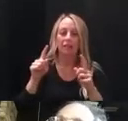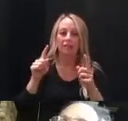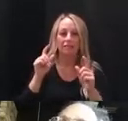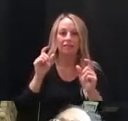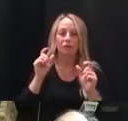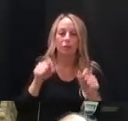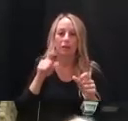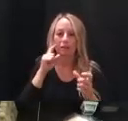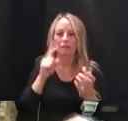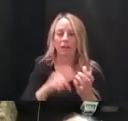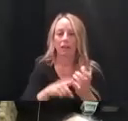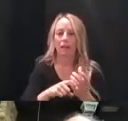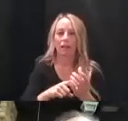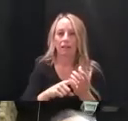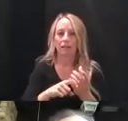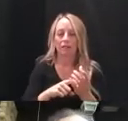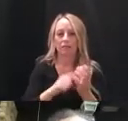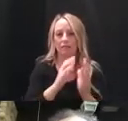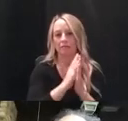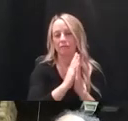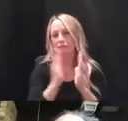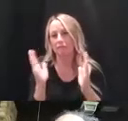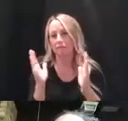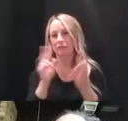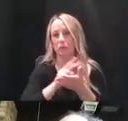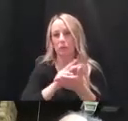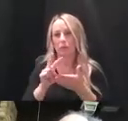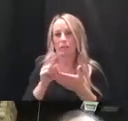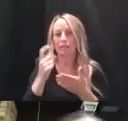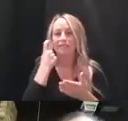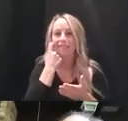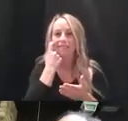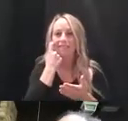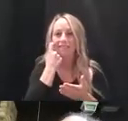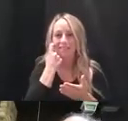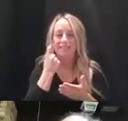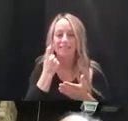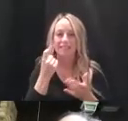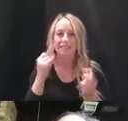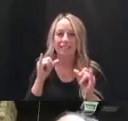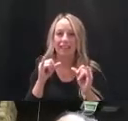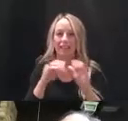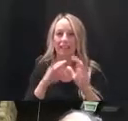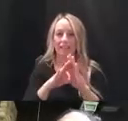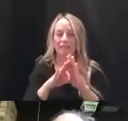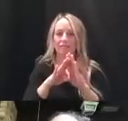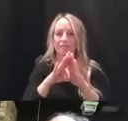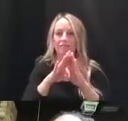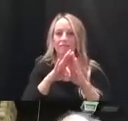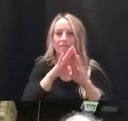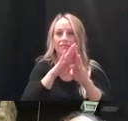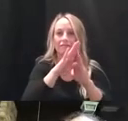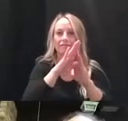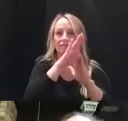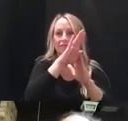can see, over the past approximately two weeks, we've been on a steady upward trend and we're running